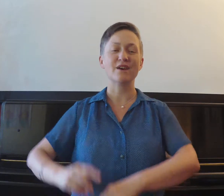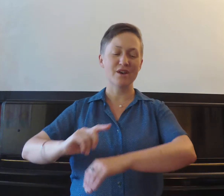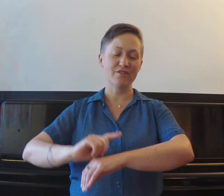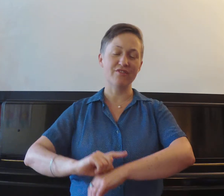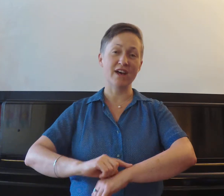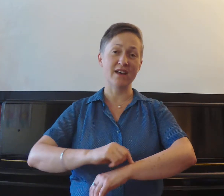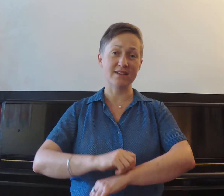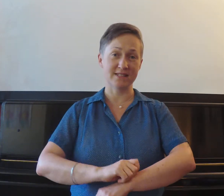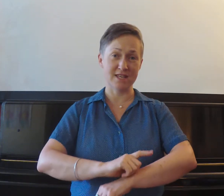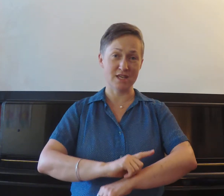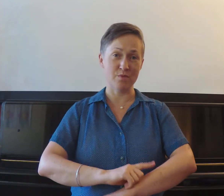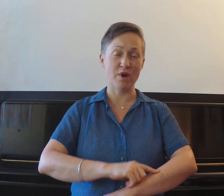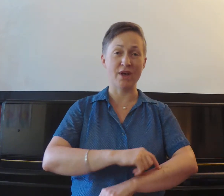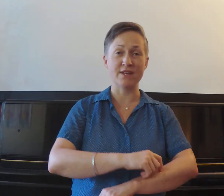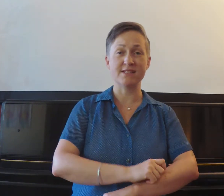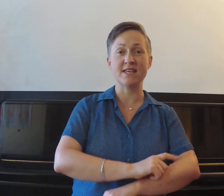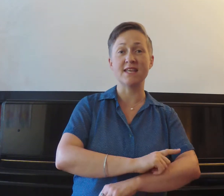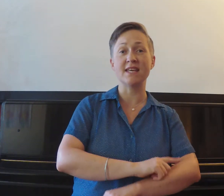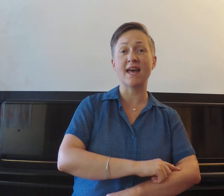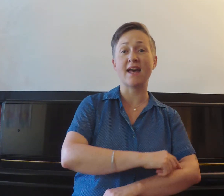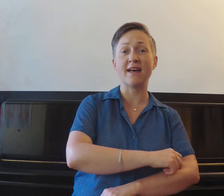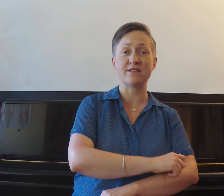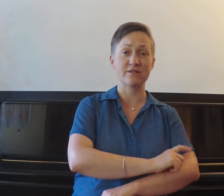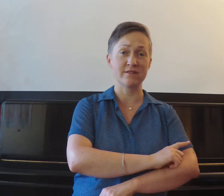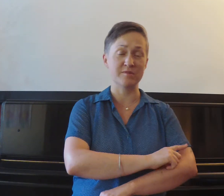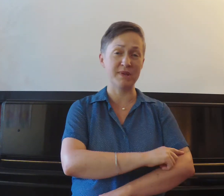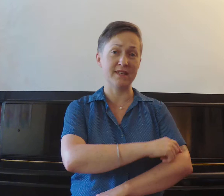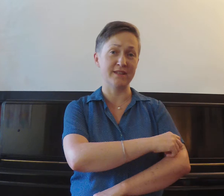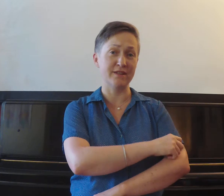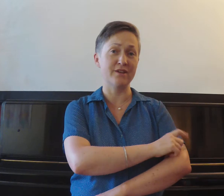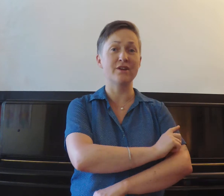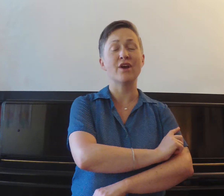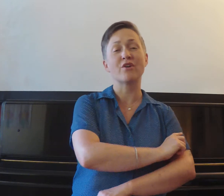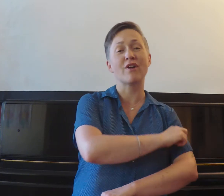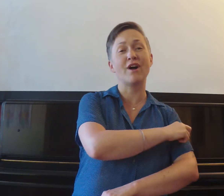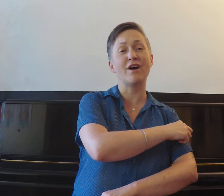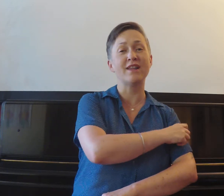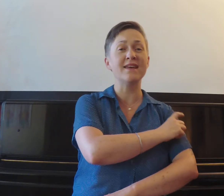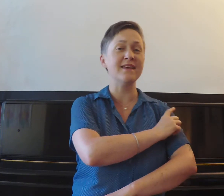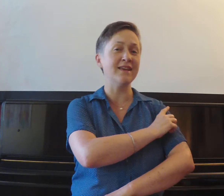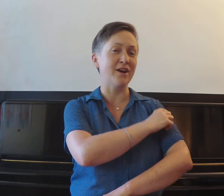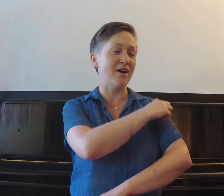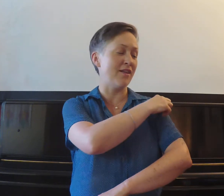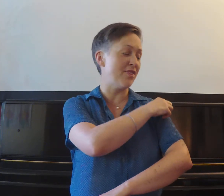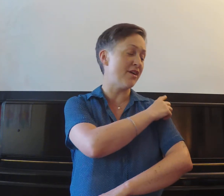Fuzzy Wuzzy Caterpillar crawling on the